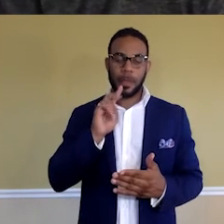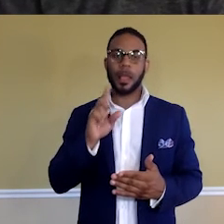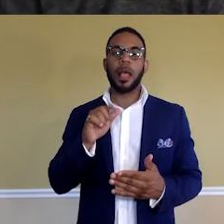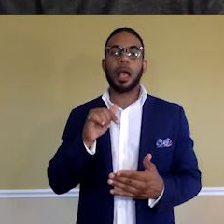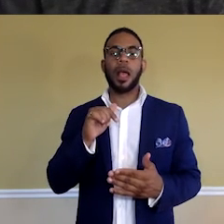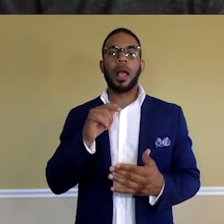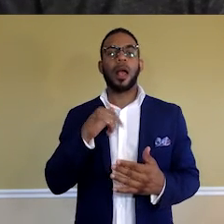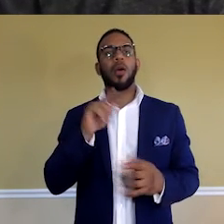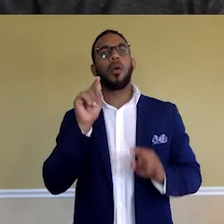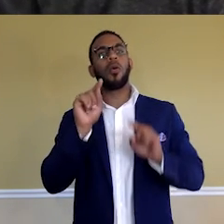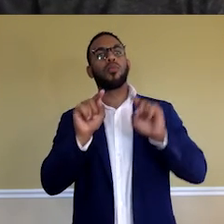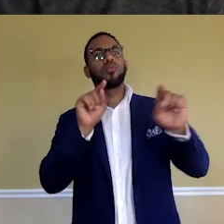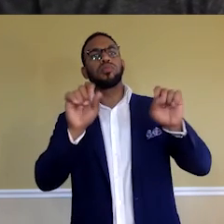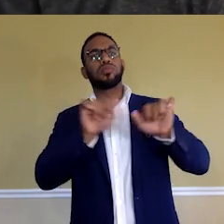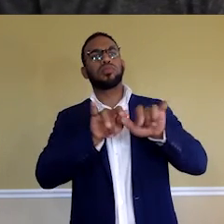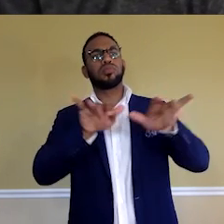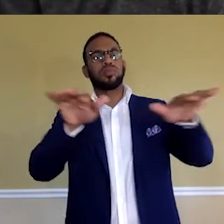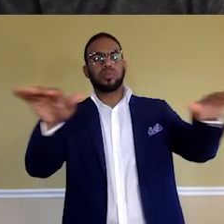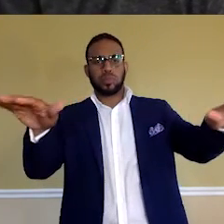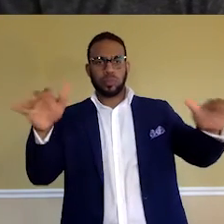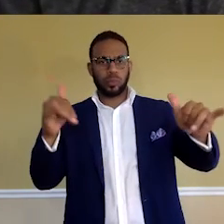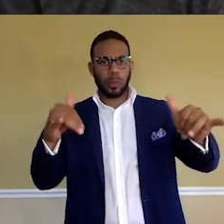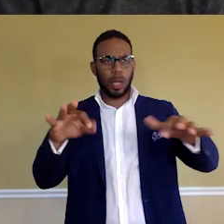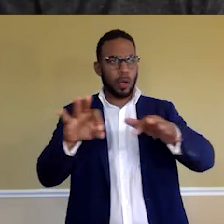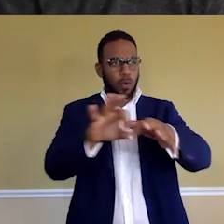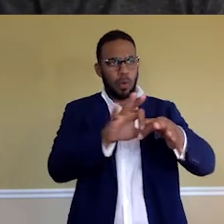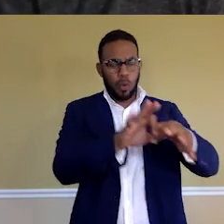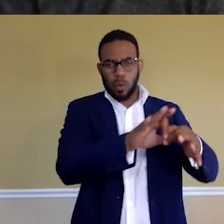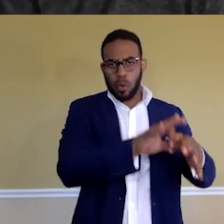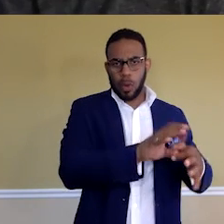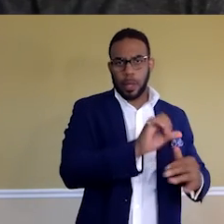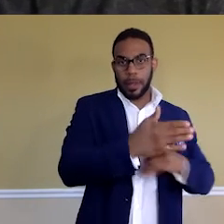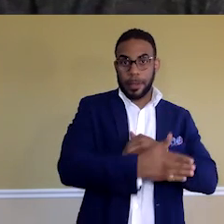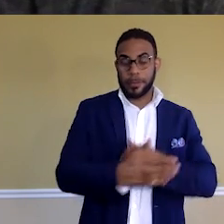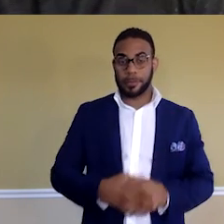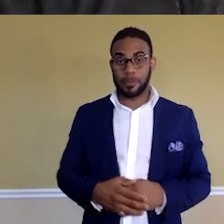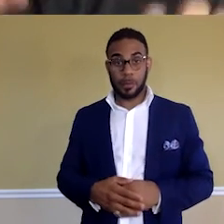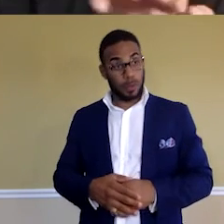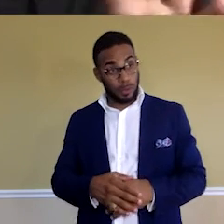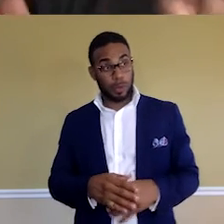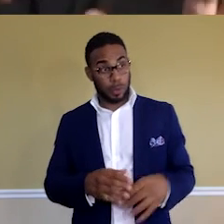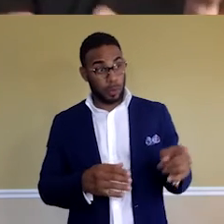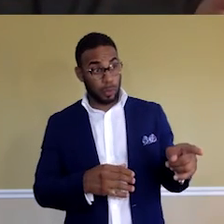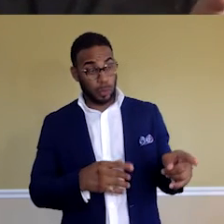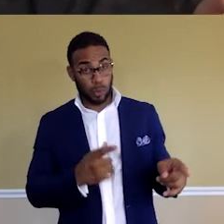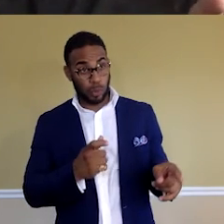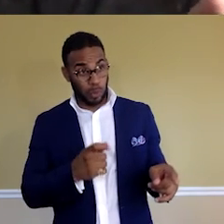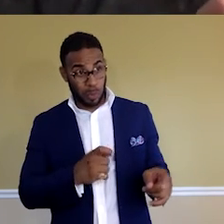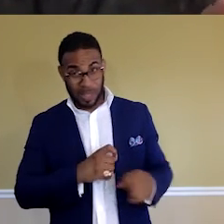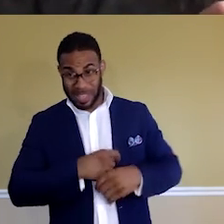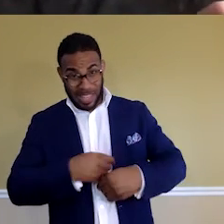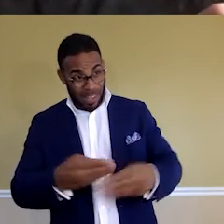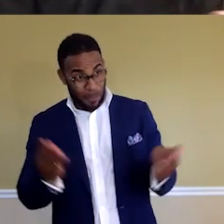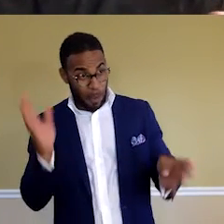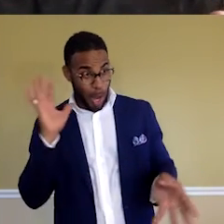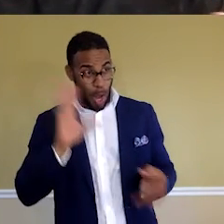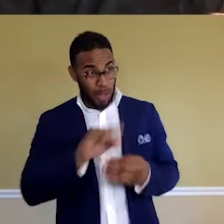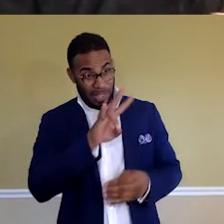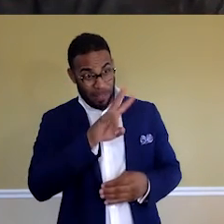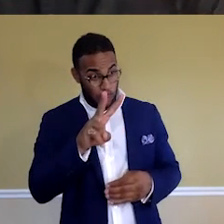we can help you in Africa, we'll try our possible best to help you with that. So in total, you've given away 72 laptops. Yeah, 72 laptops